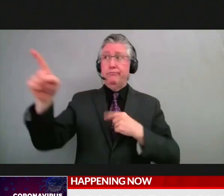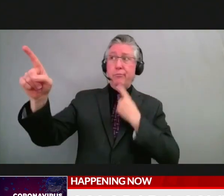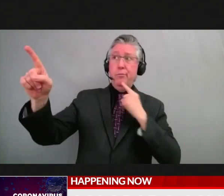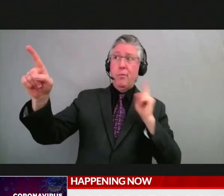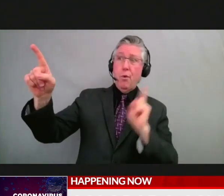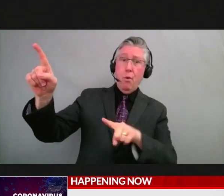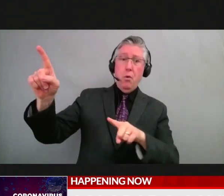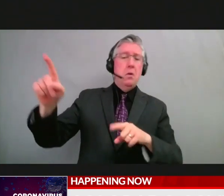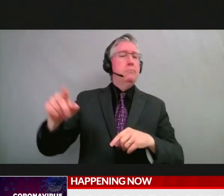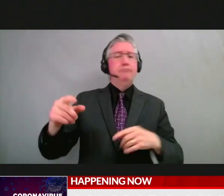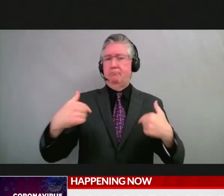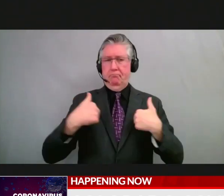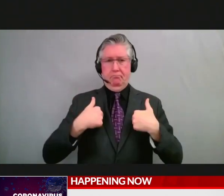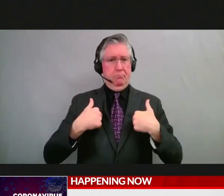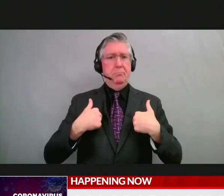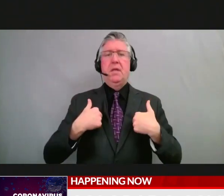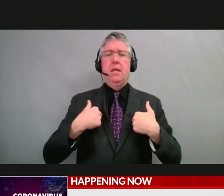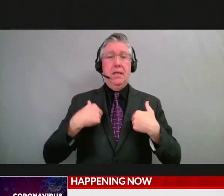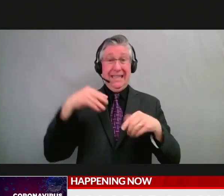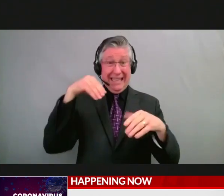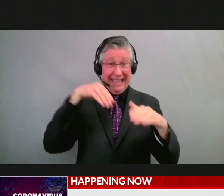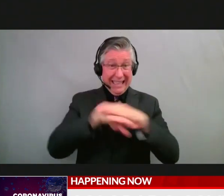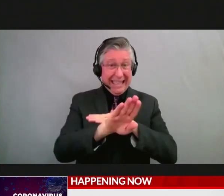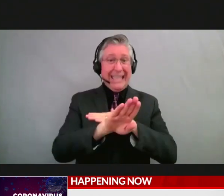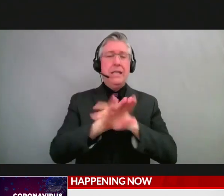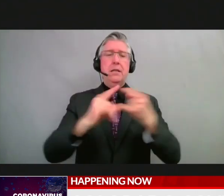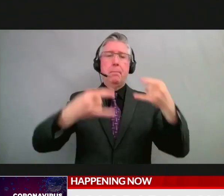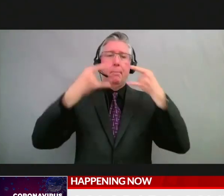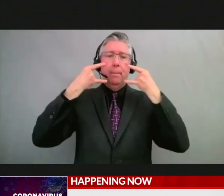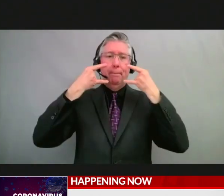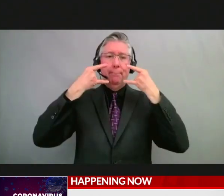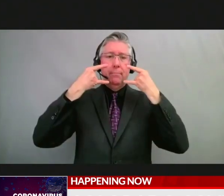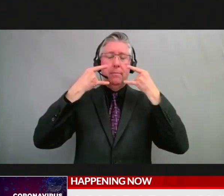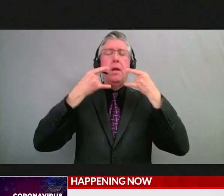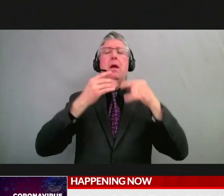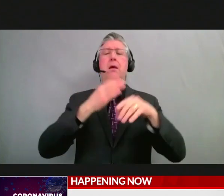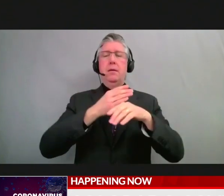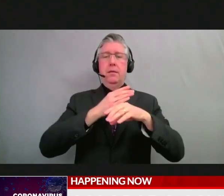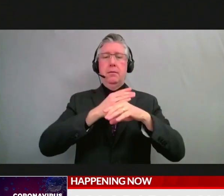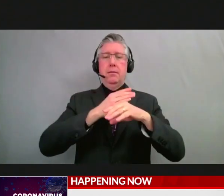I wear my mask when I'm indoors. It protects me and it protects others.